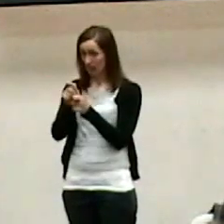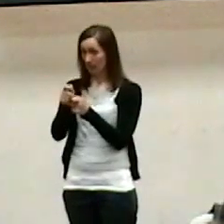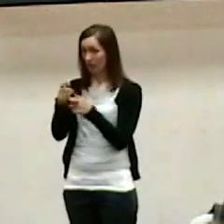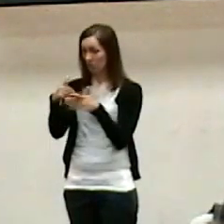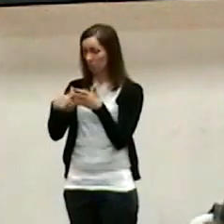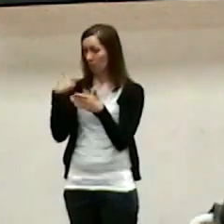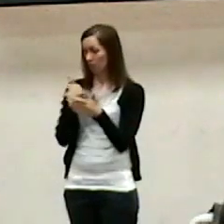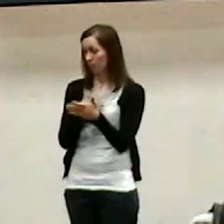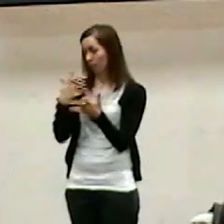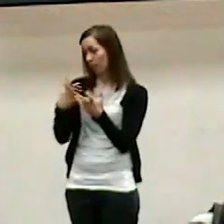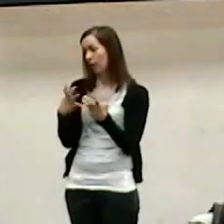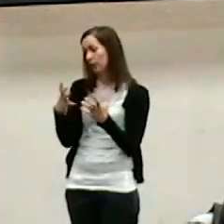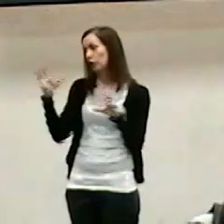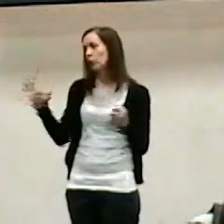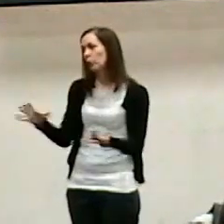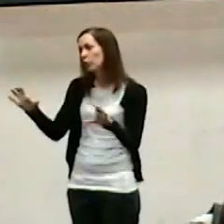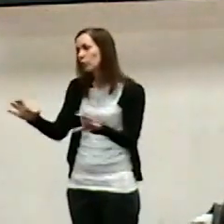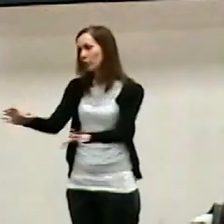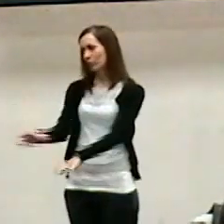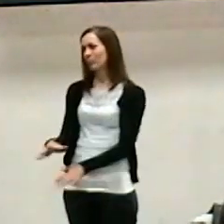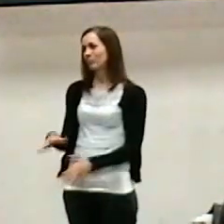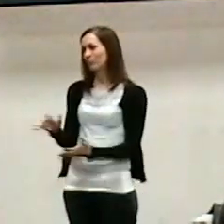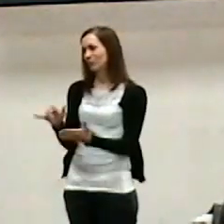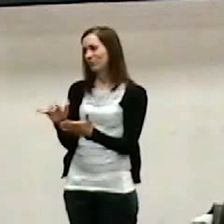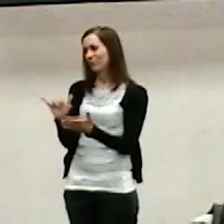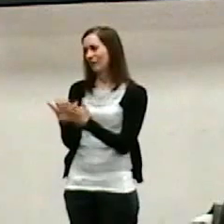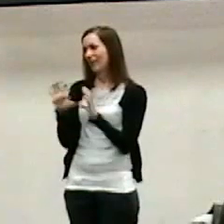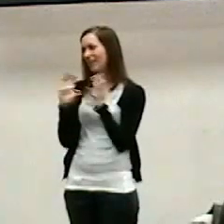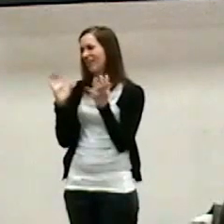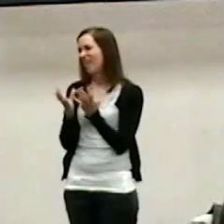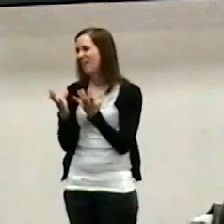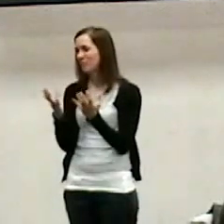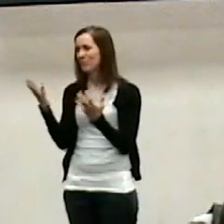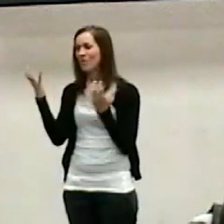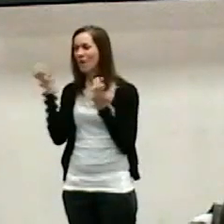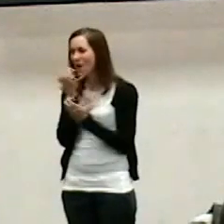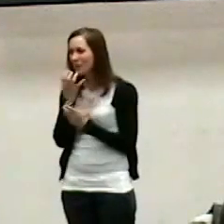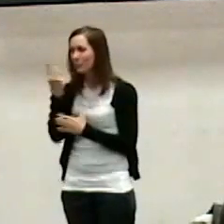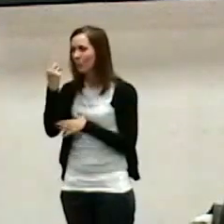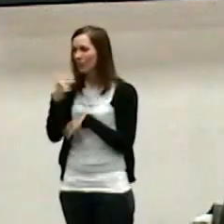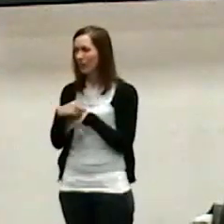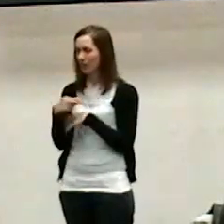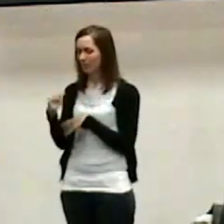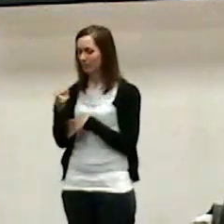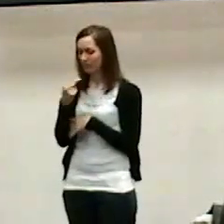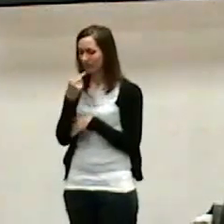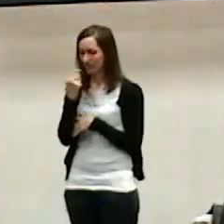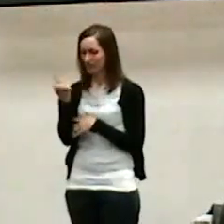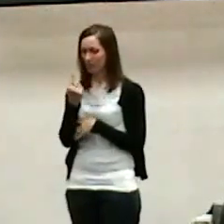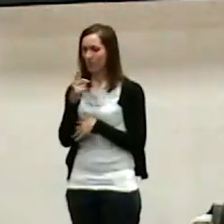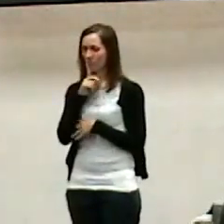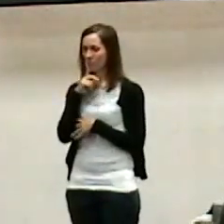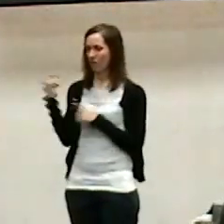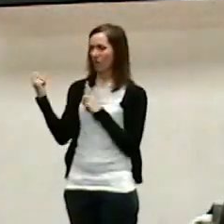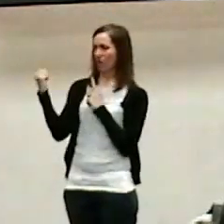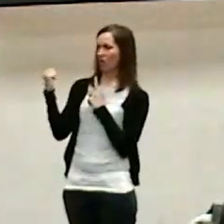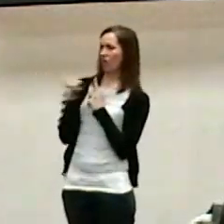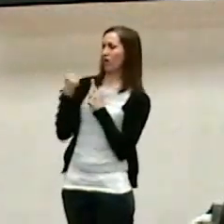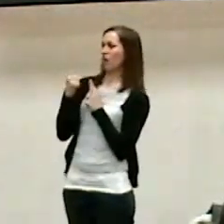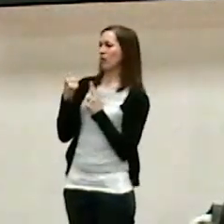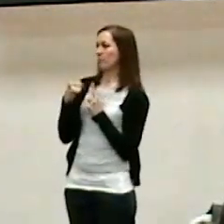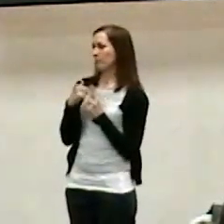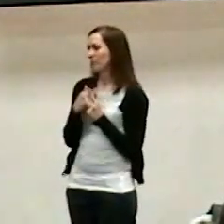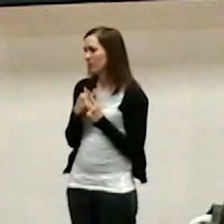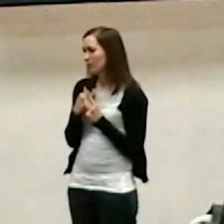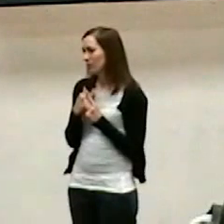part of. And it was awesome. One day he said something that shook me, shook us, and every time he shook us with something. But this